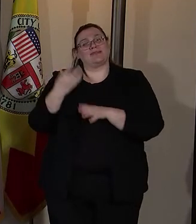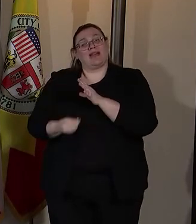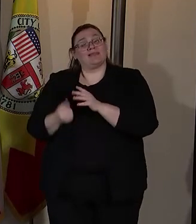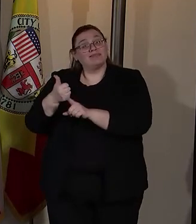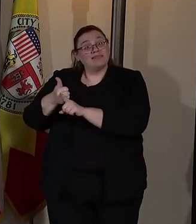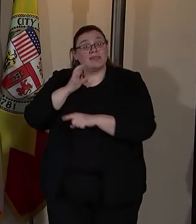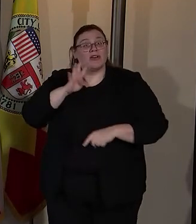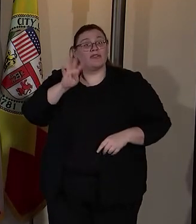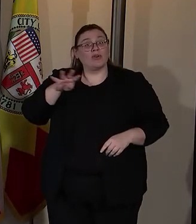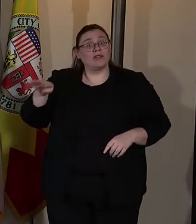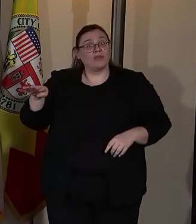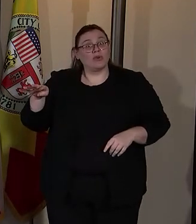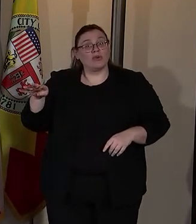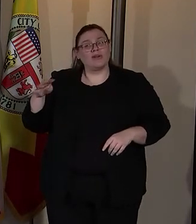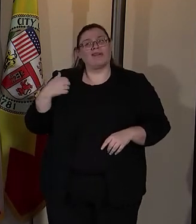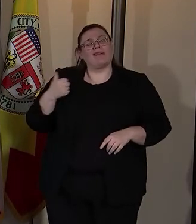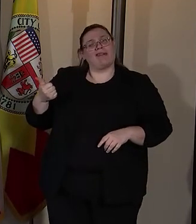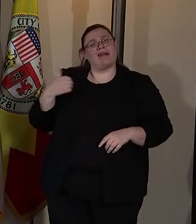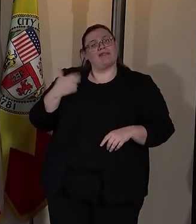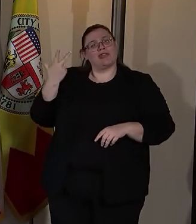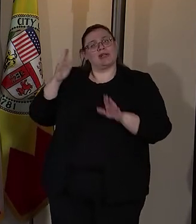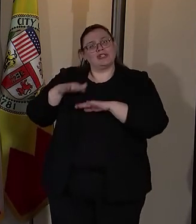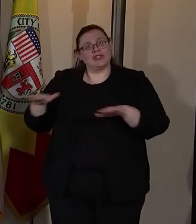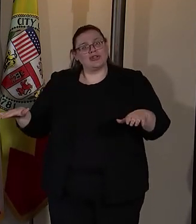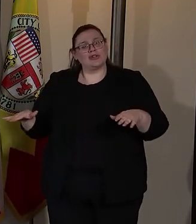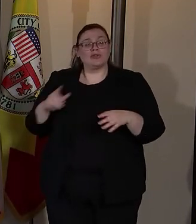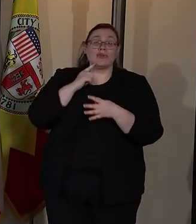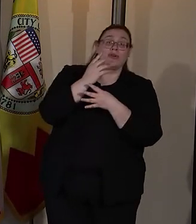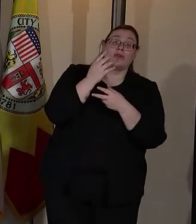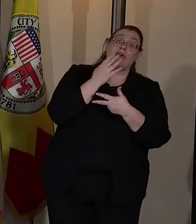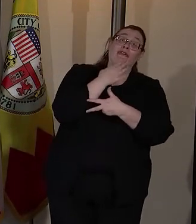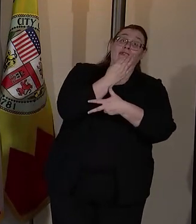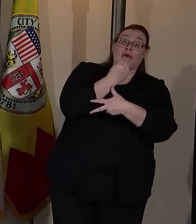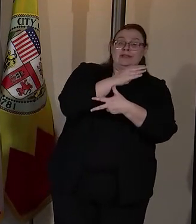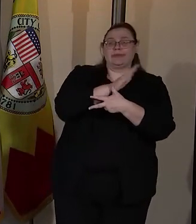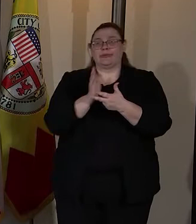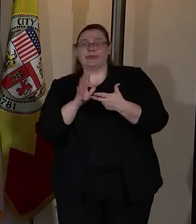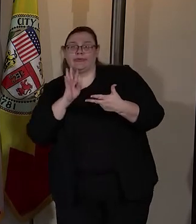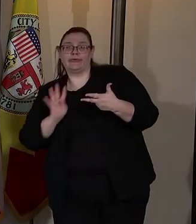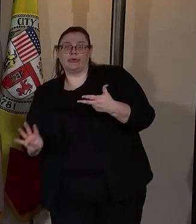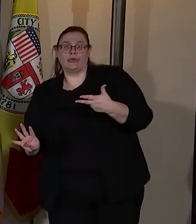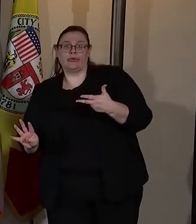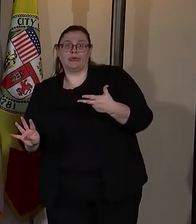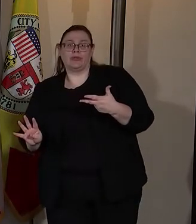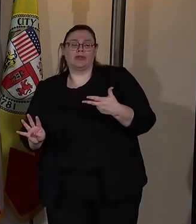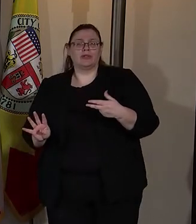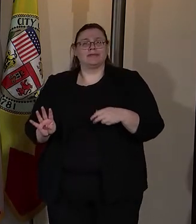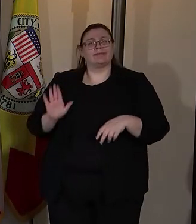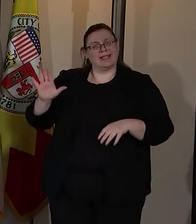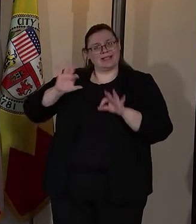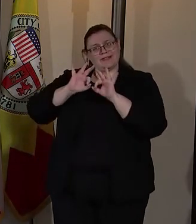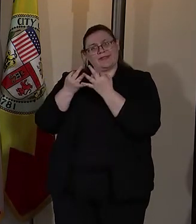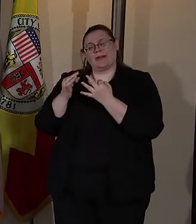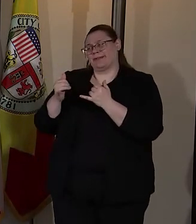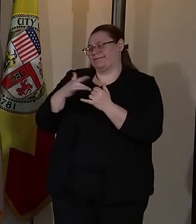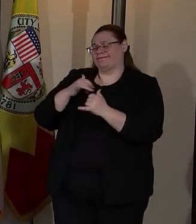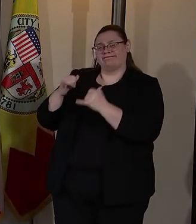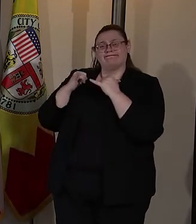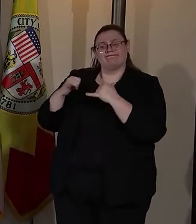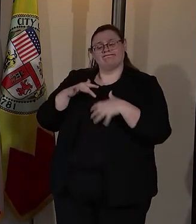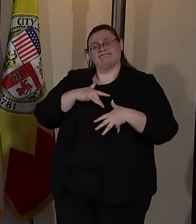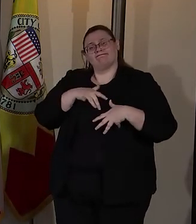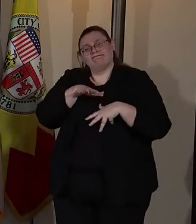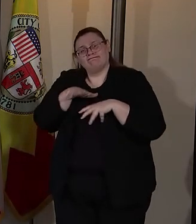age with each three children between four and 14. To his family too we mourn and we are